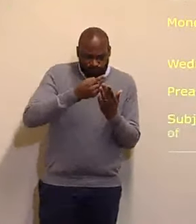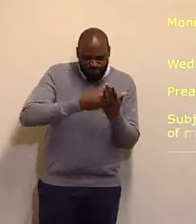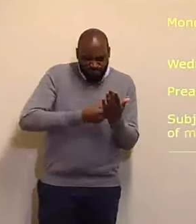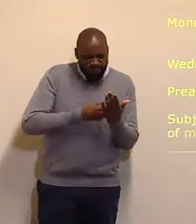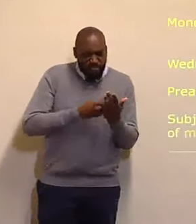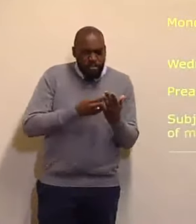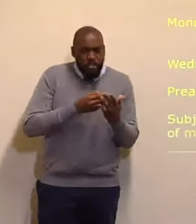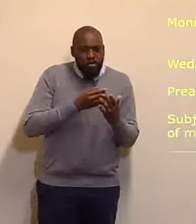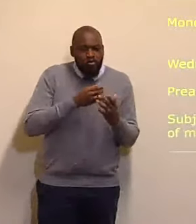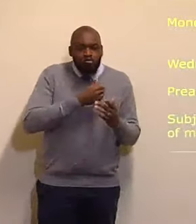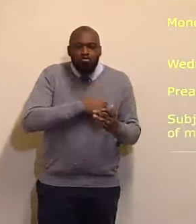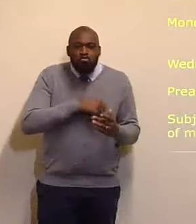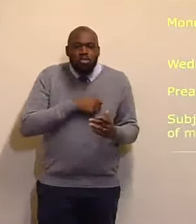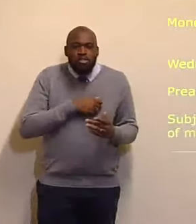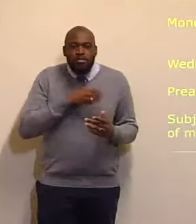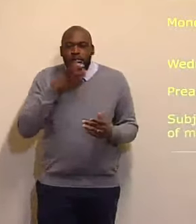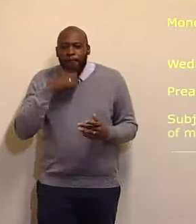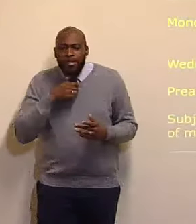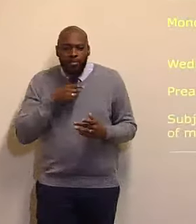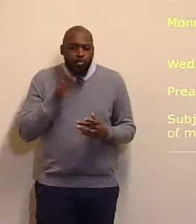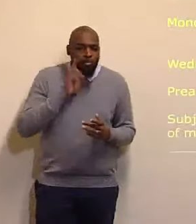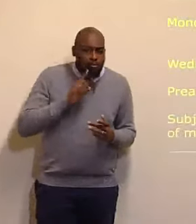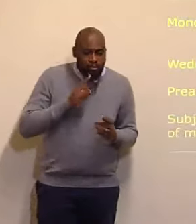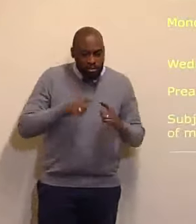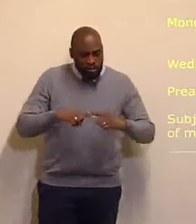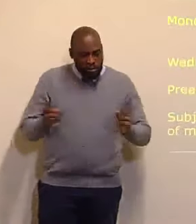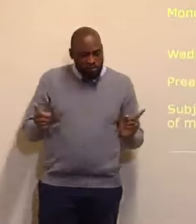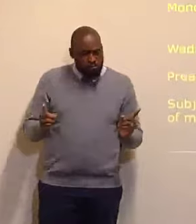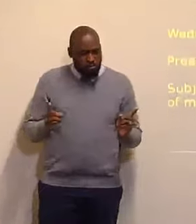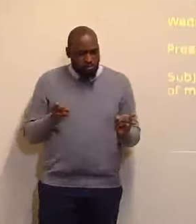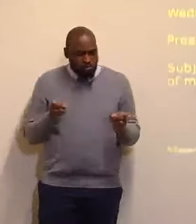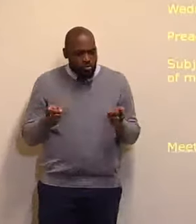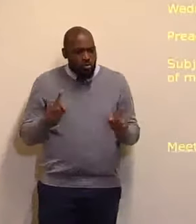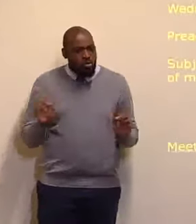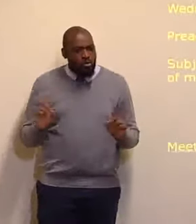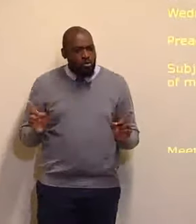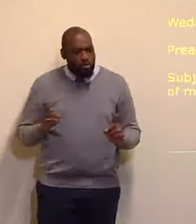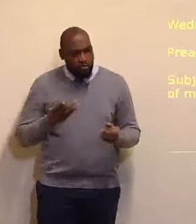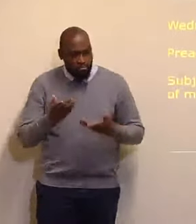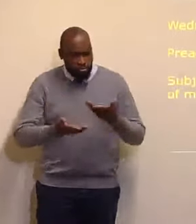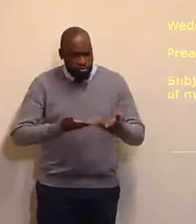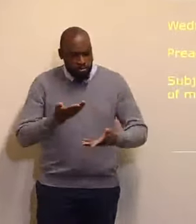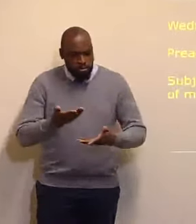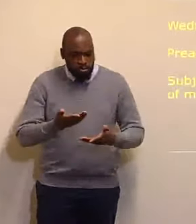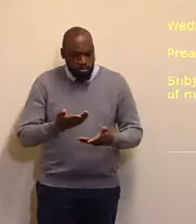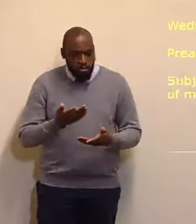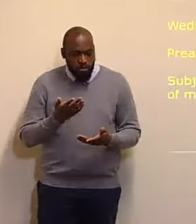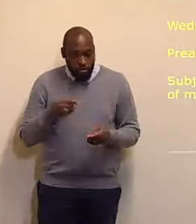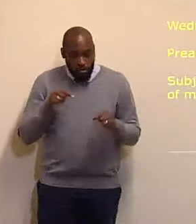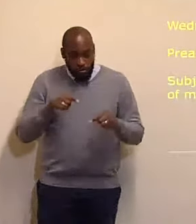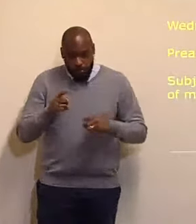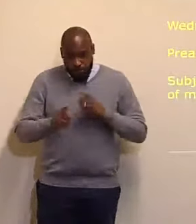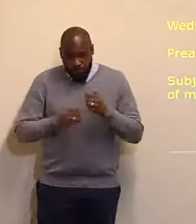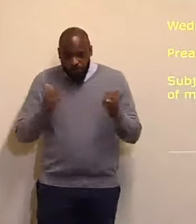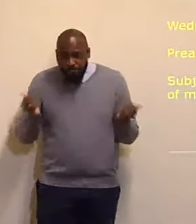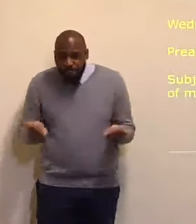begin At half past seven And will be followed By a time of fellowship And refreshments And we do